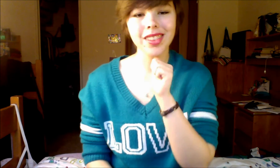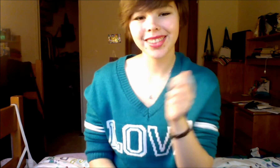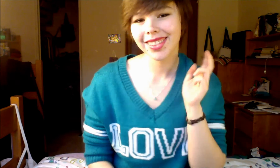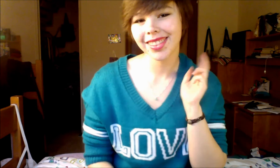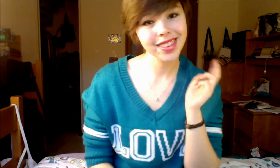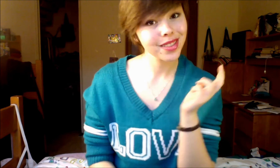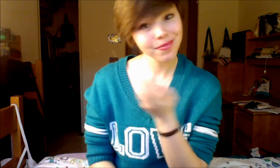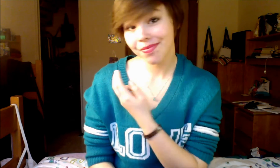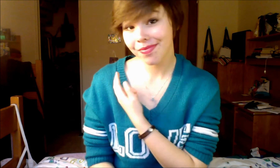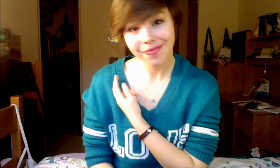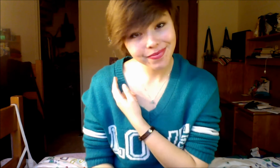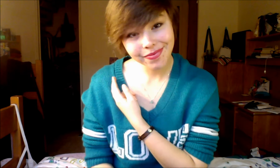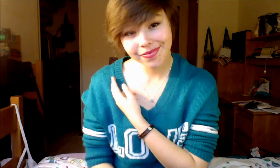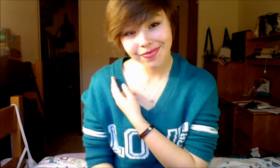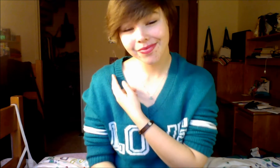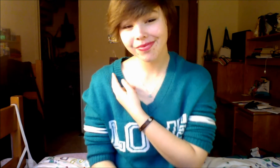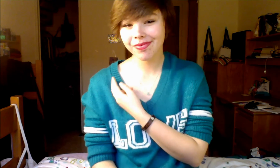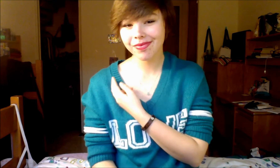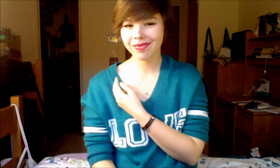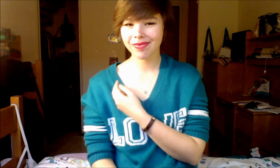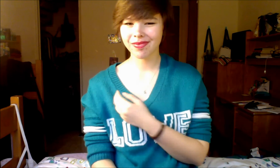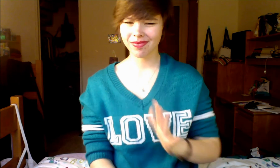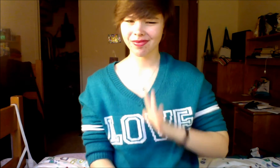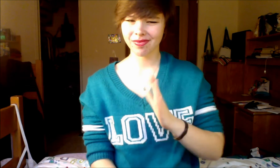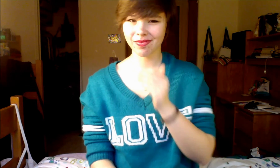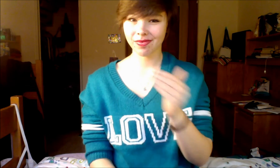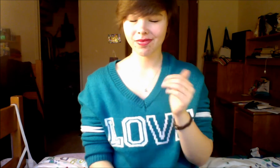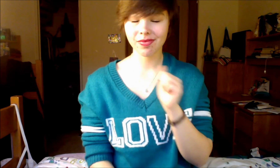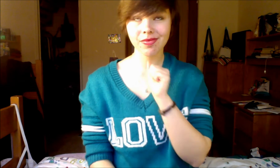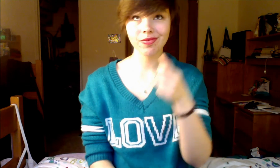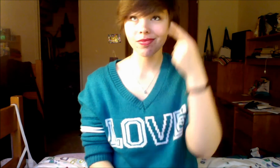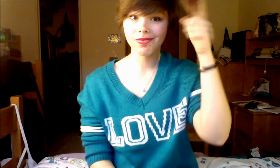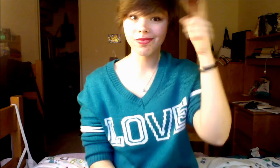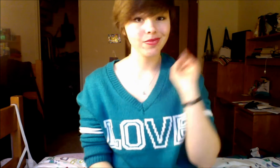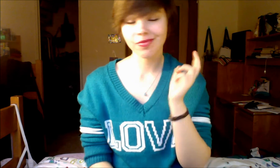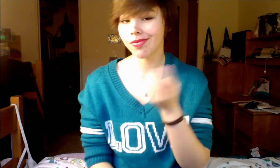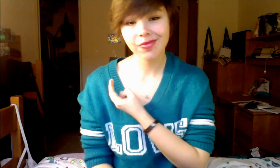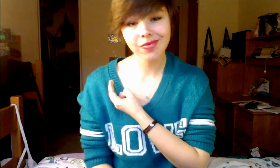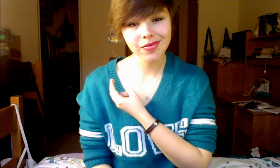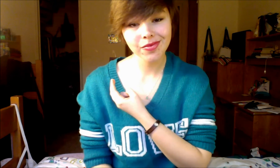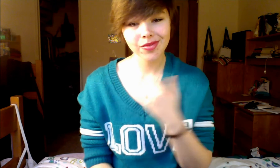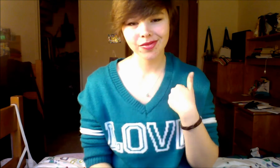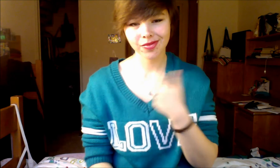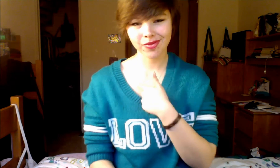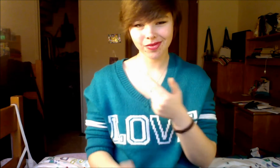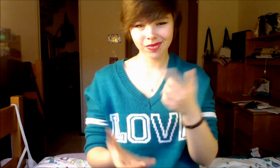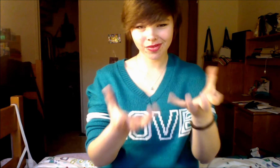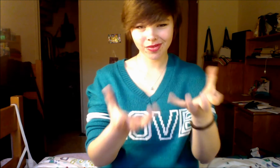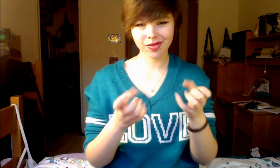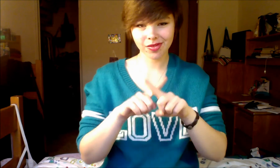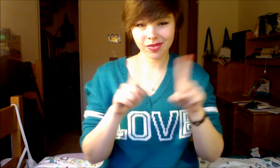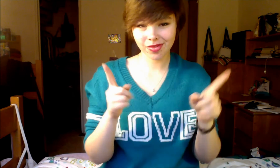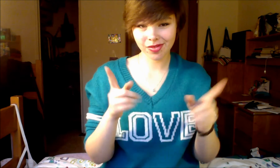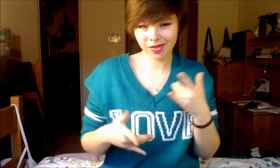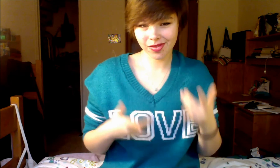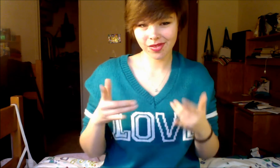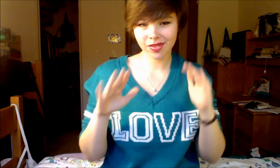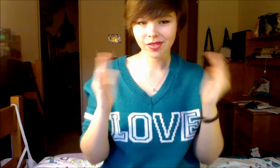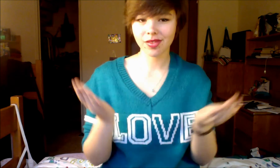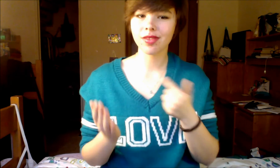It's the one in our blood That kind of luxe just ain't for us We crave a different kind of buzz Let me